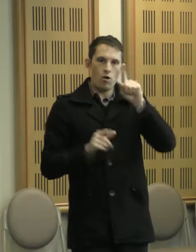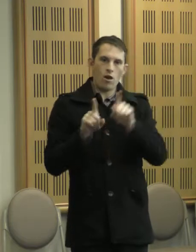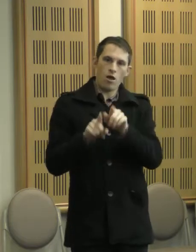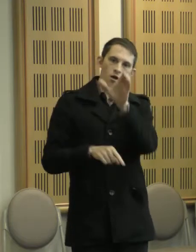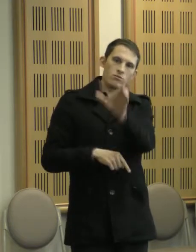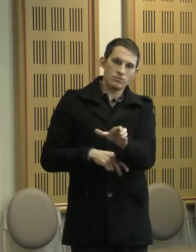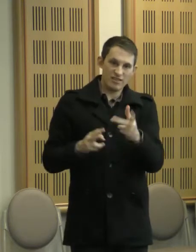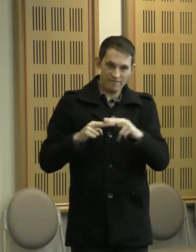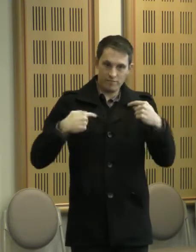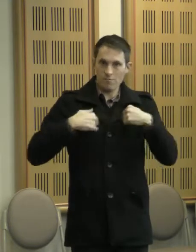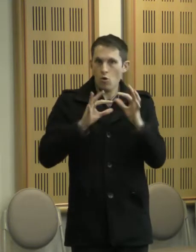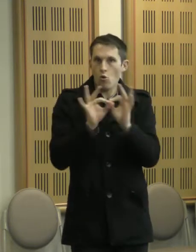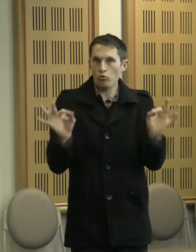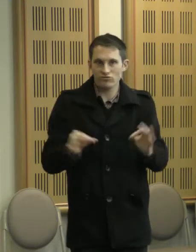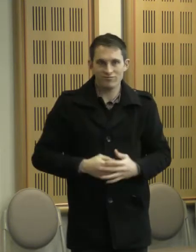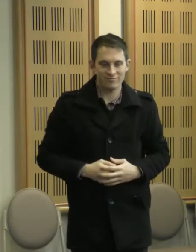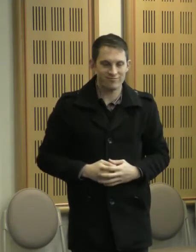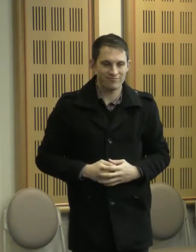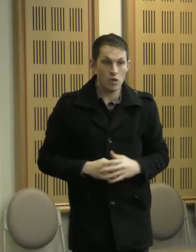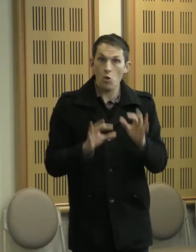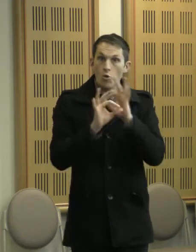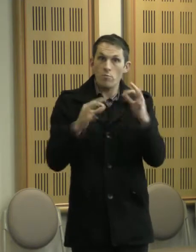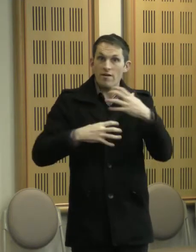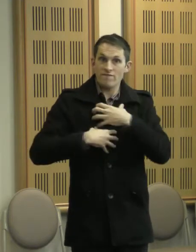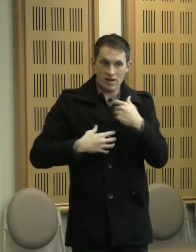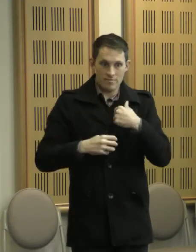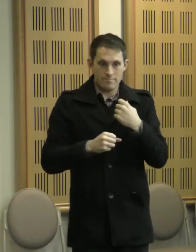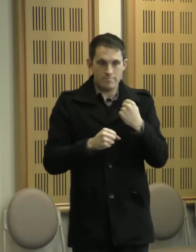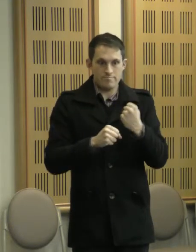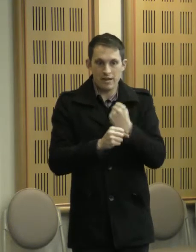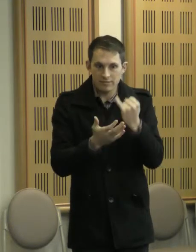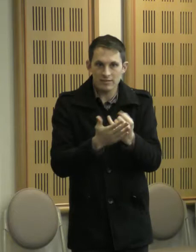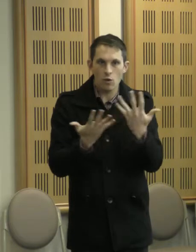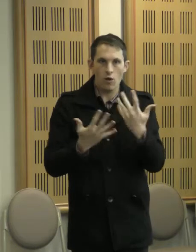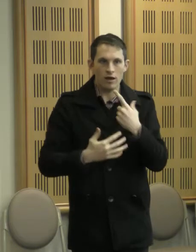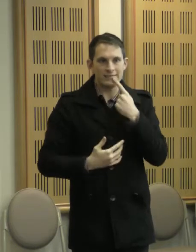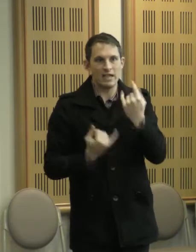aren't one. And don't be afraid of making mistakes or saying the wrong thing.